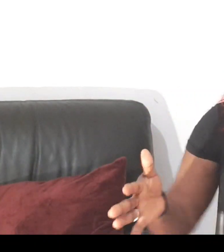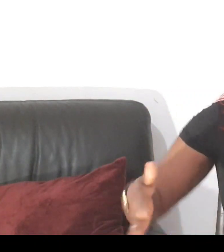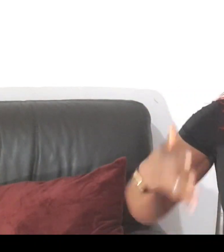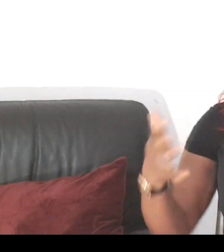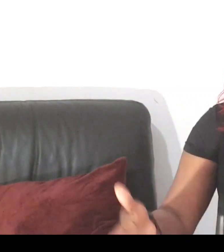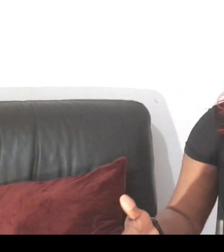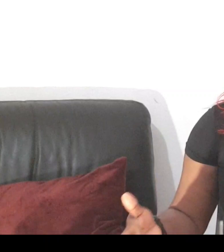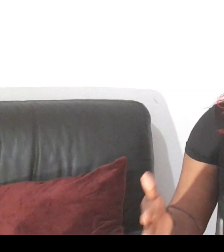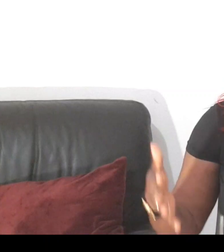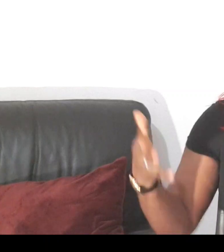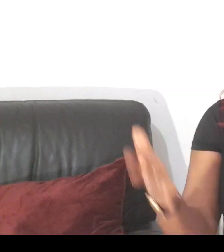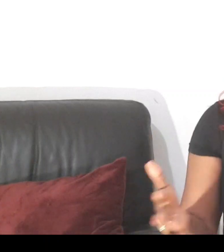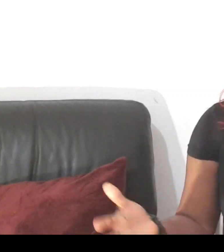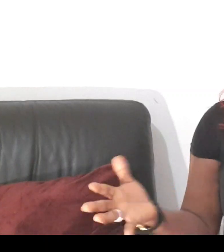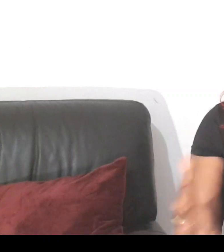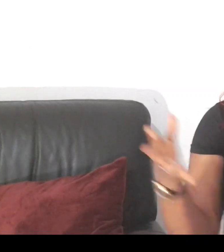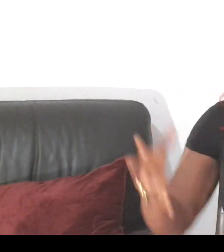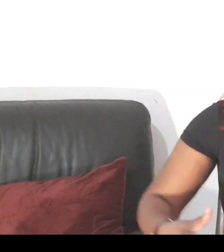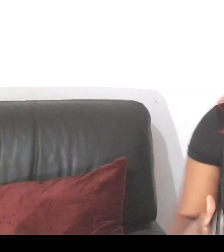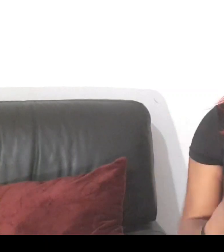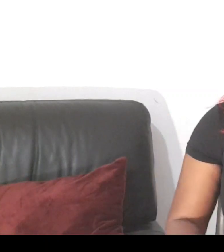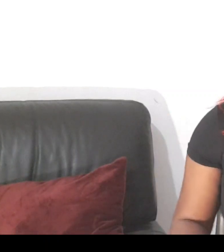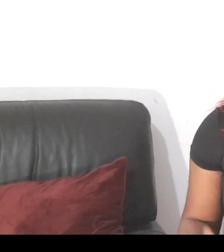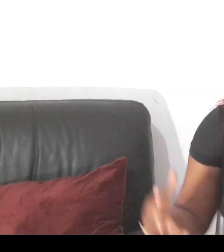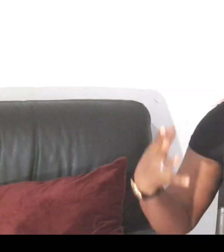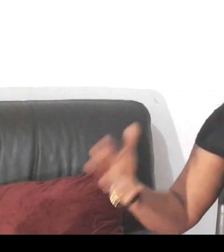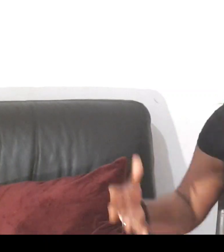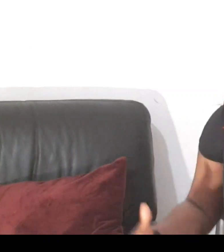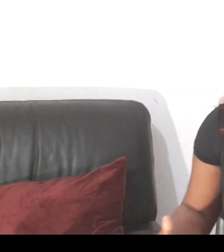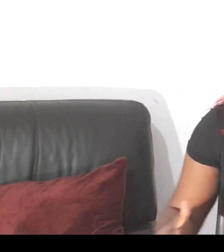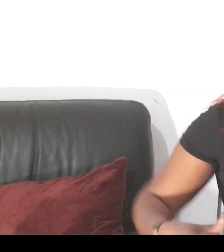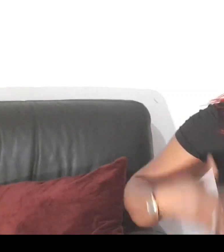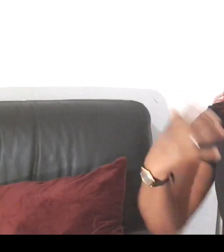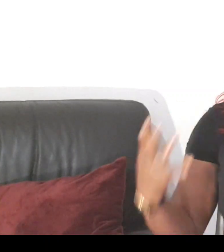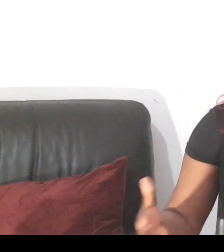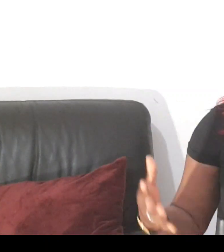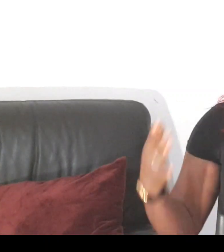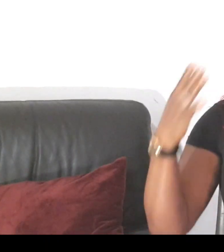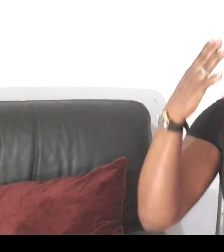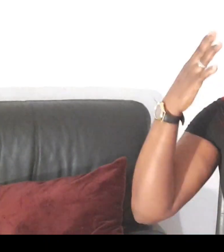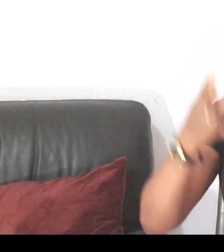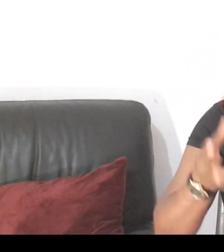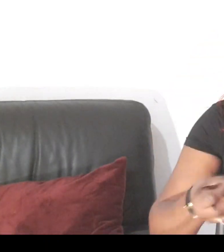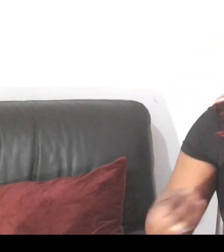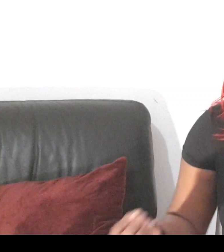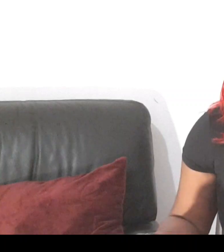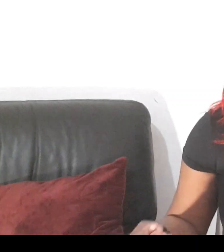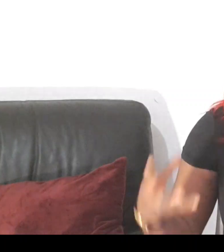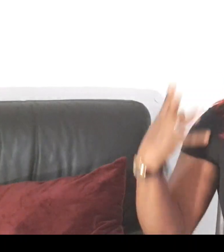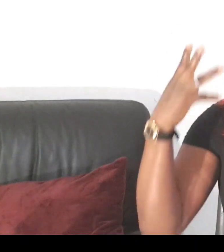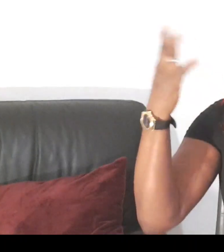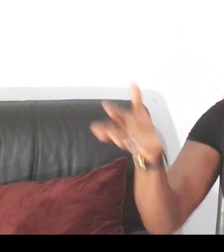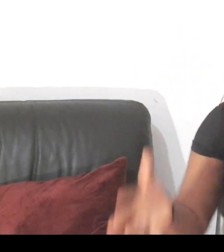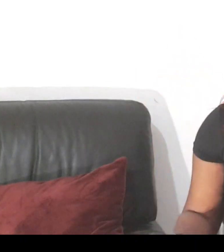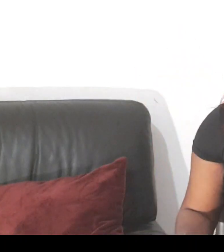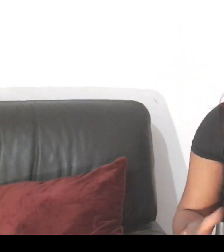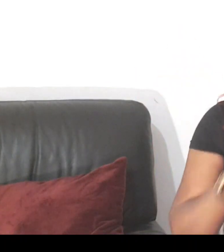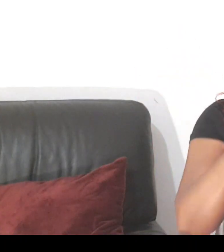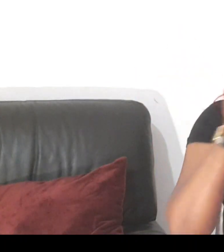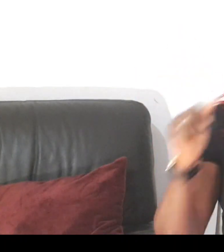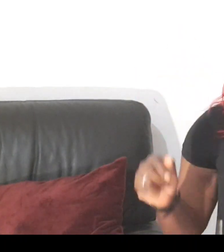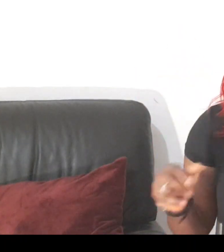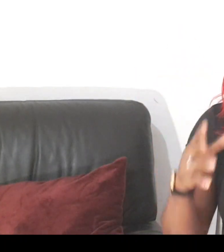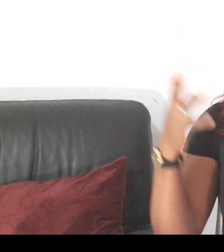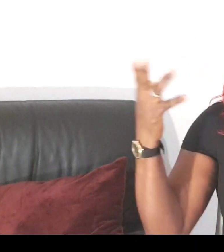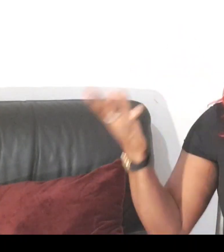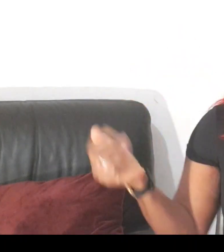that is about how they are really working hard to support all those kids that have kids in their hands that are intelligent